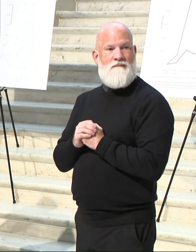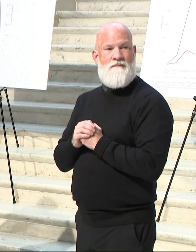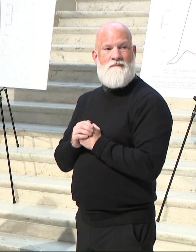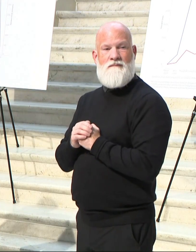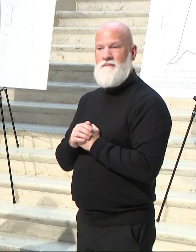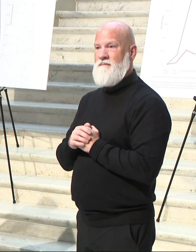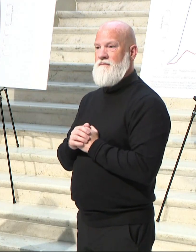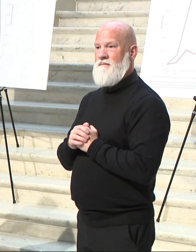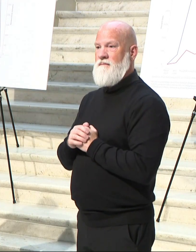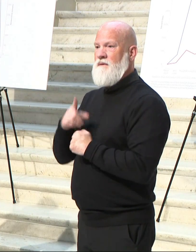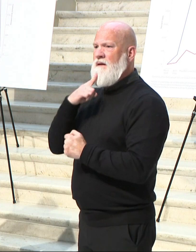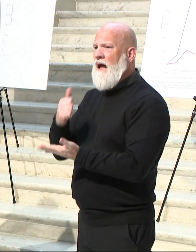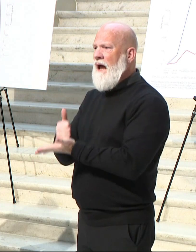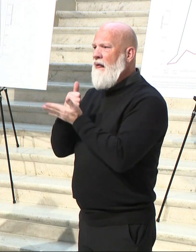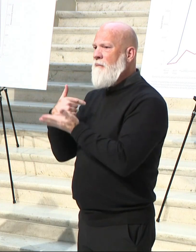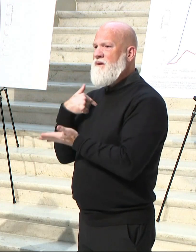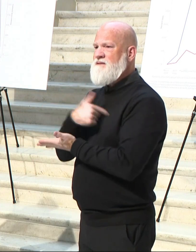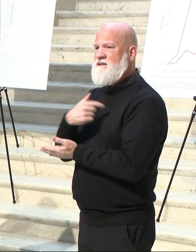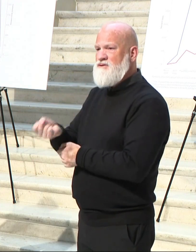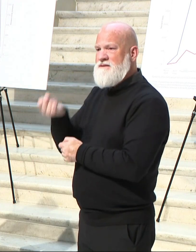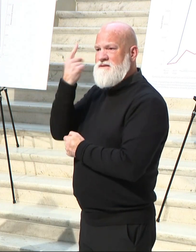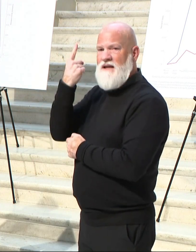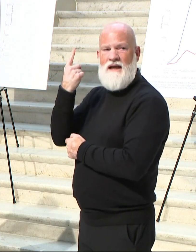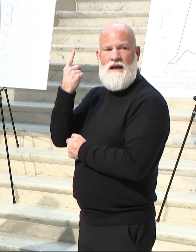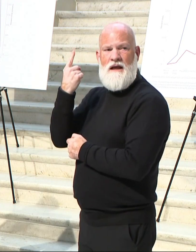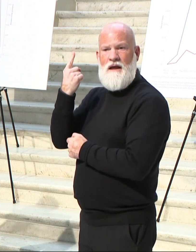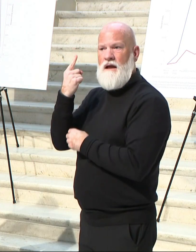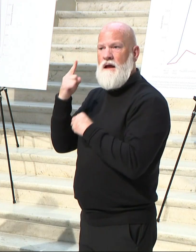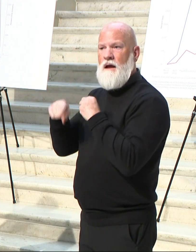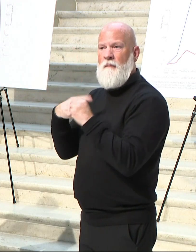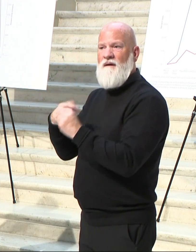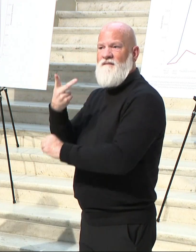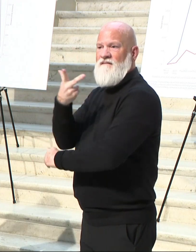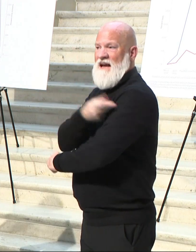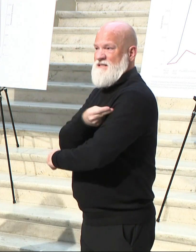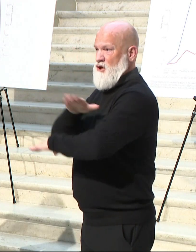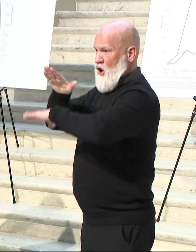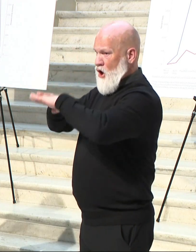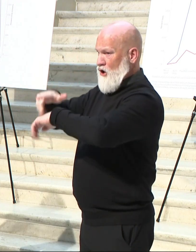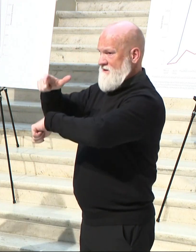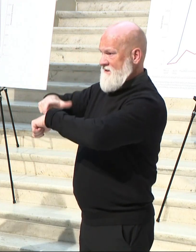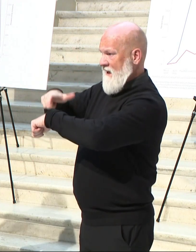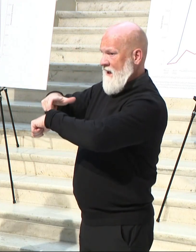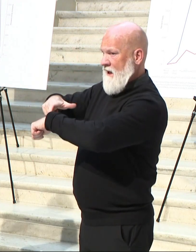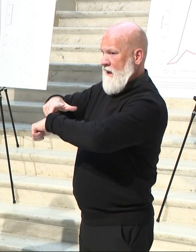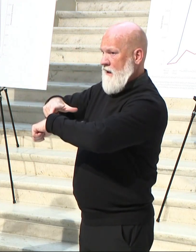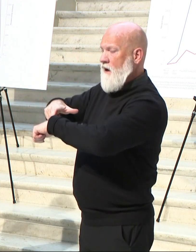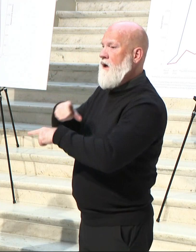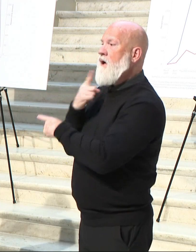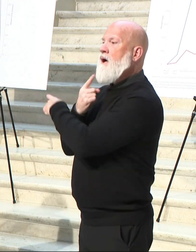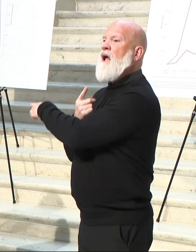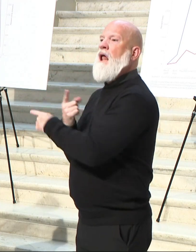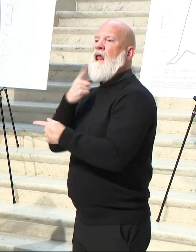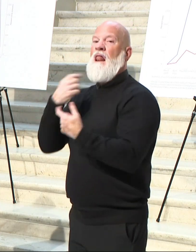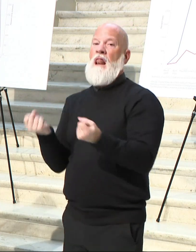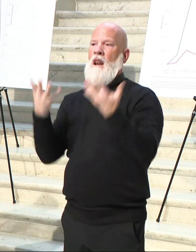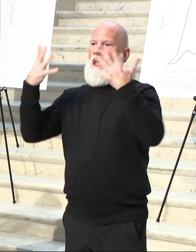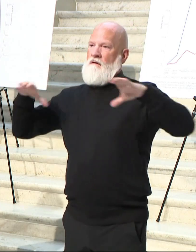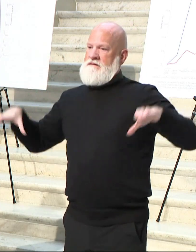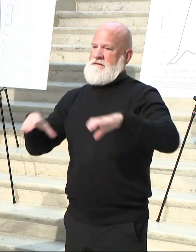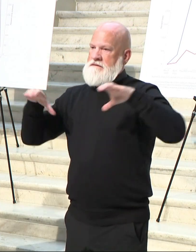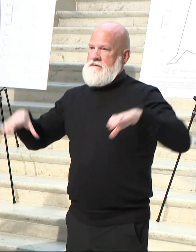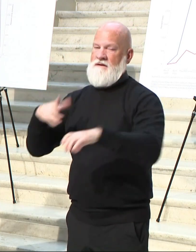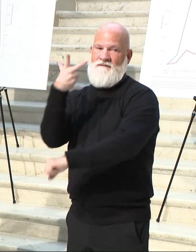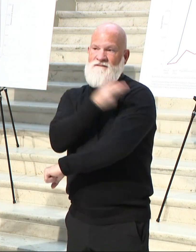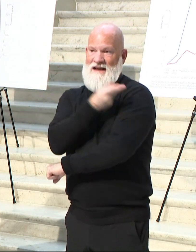and getting rid of no-excuse absentee voting is a good thing for Georgians? Well, there's been a lot of action on the vaccine front today, too. I didn't realize we